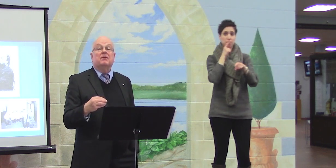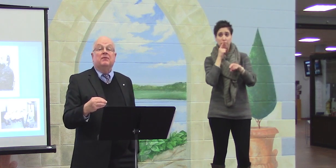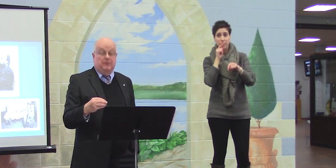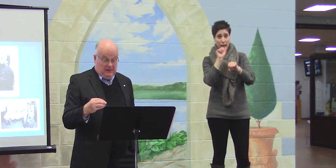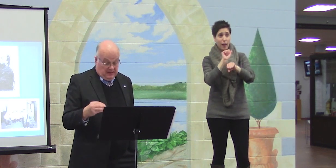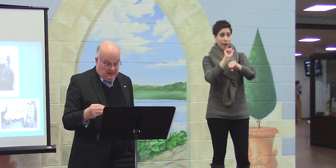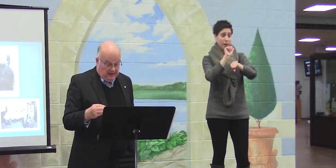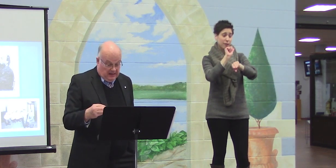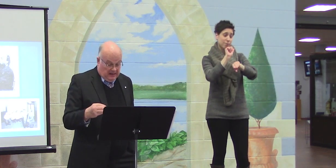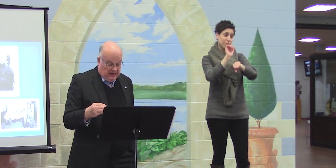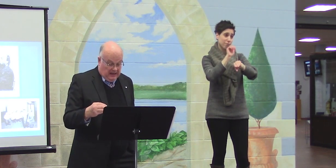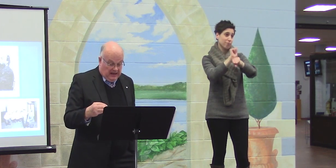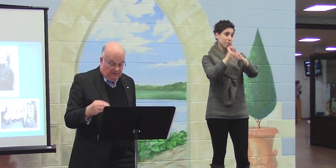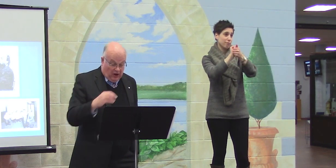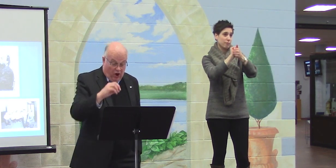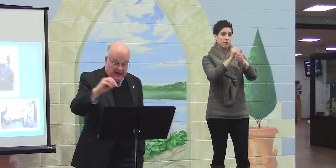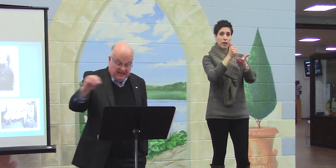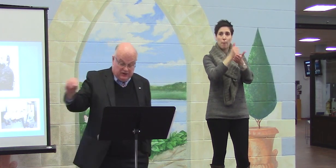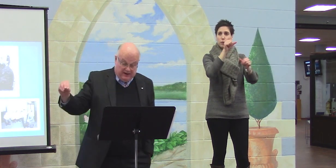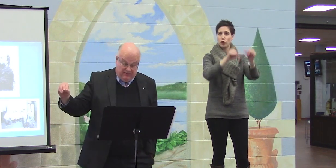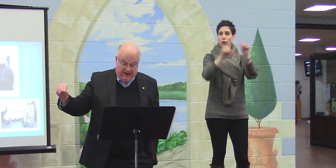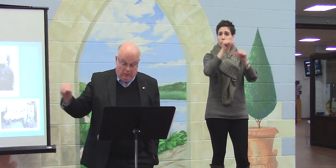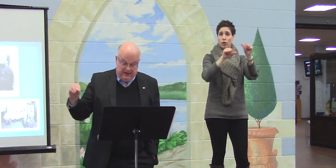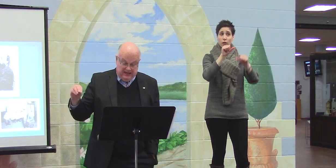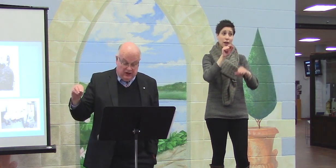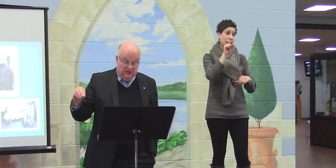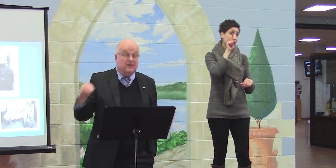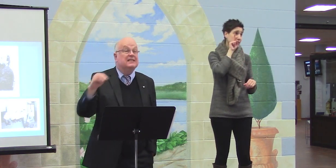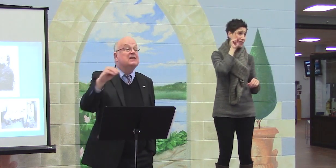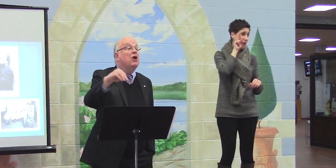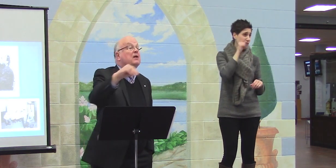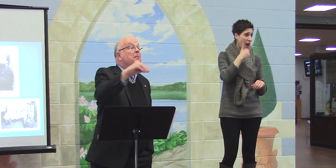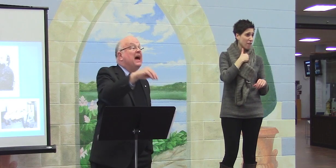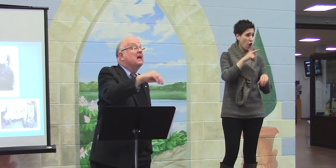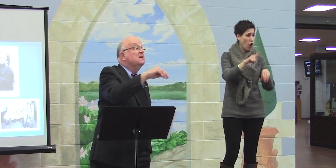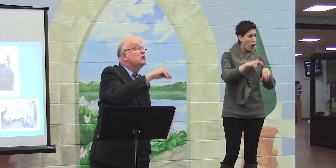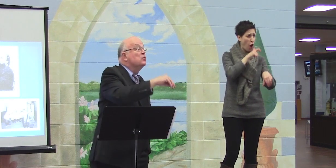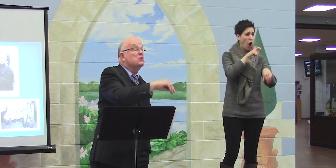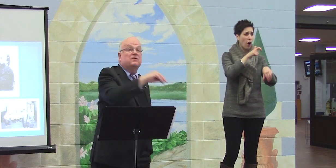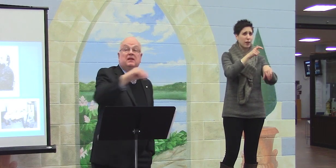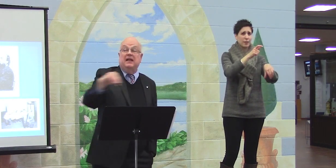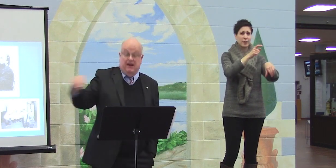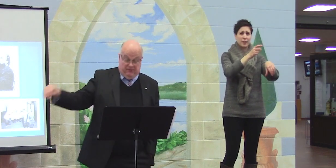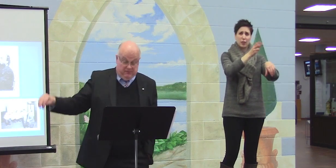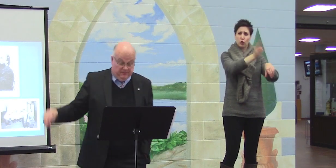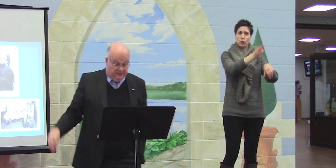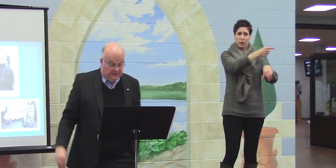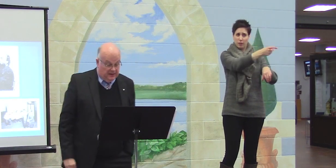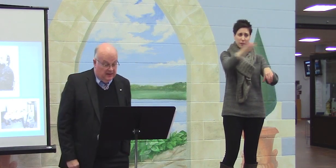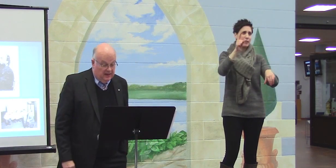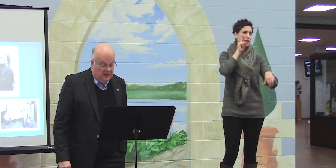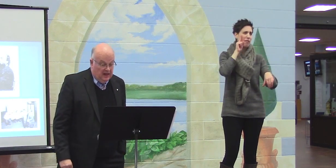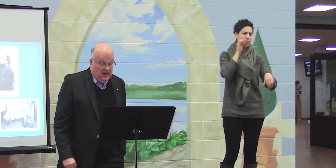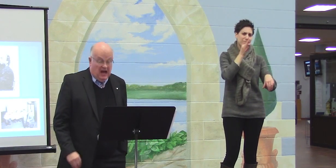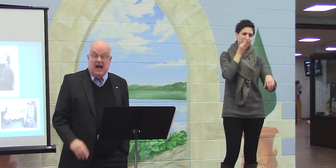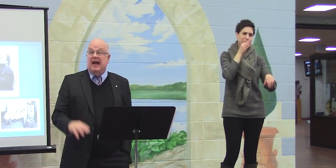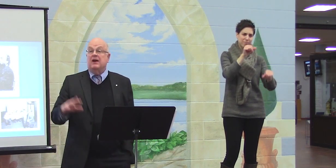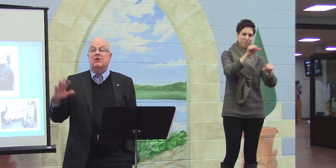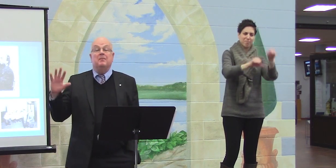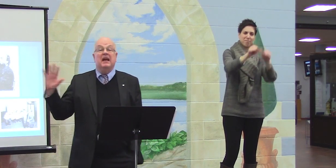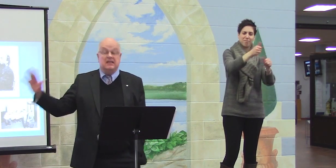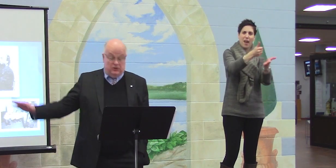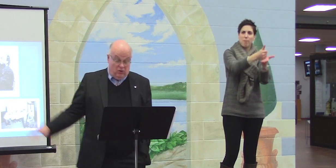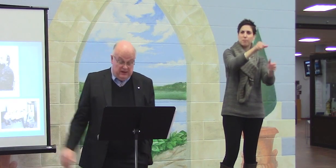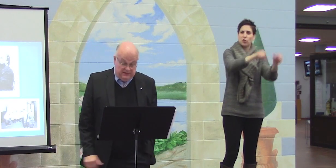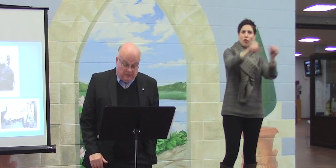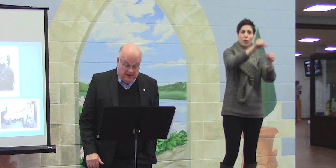people have a long history of helping each other that started back in the schools for the deaf. I